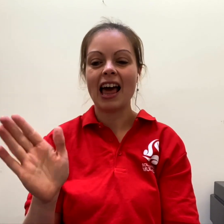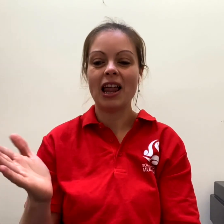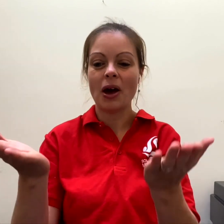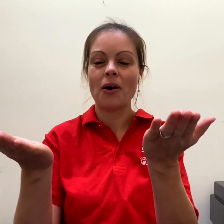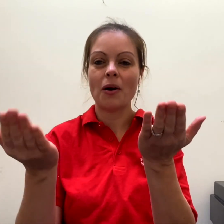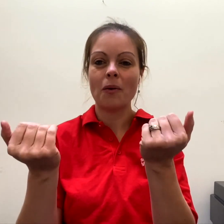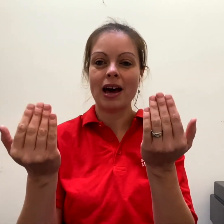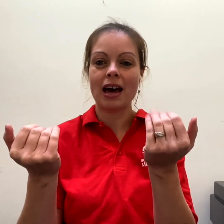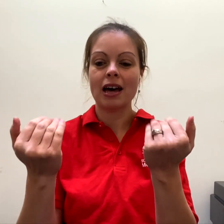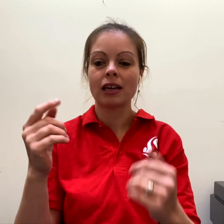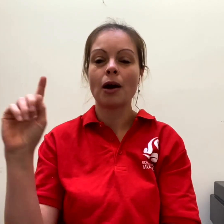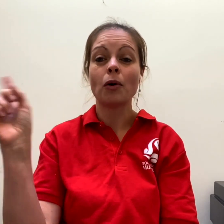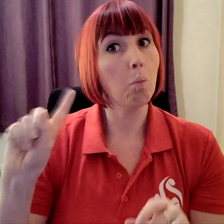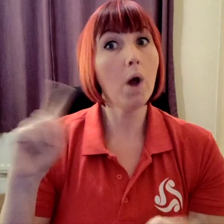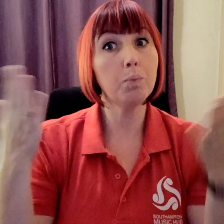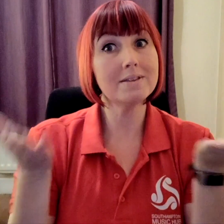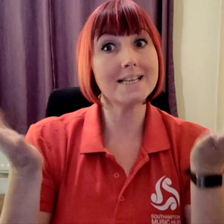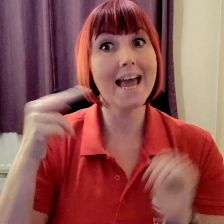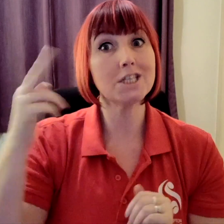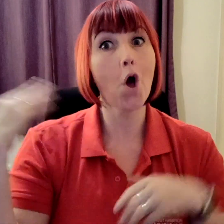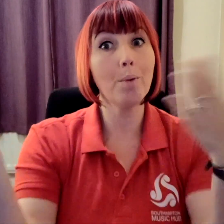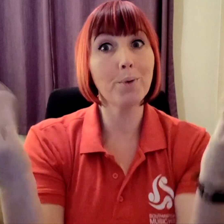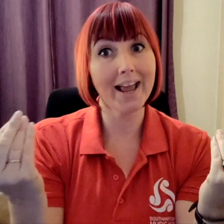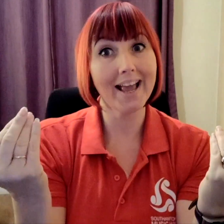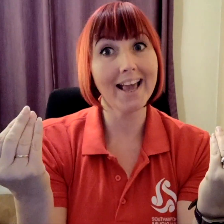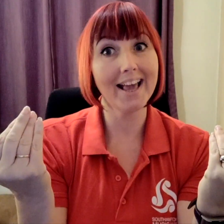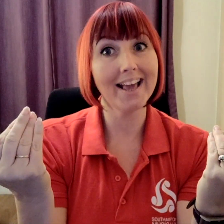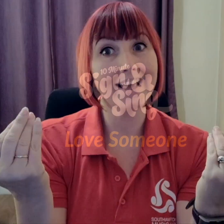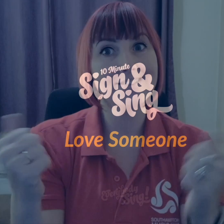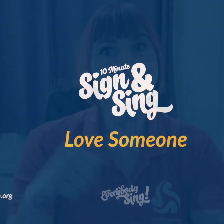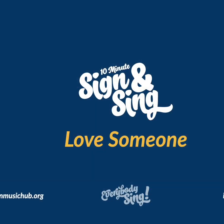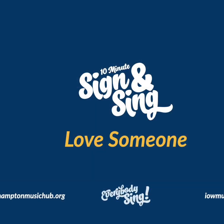Hello and welcome, what will today's song bring?